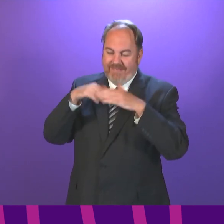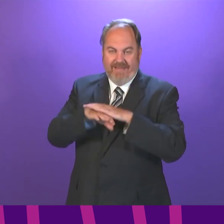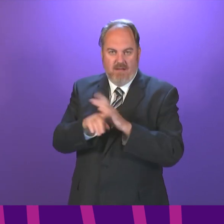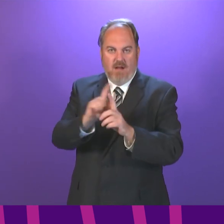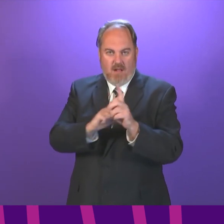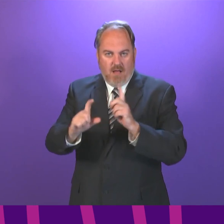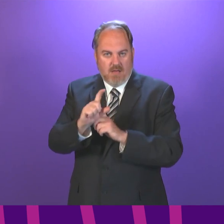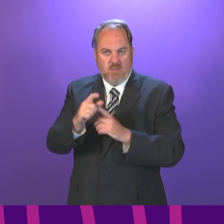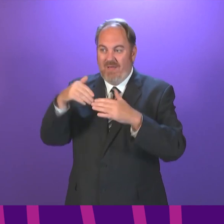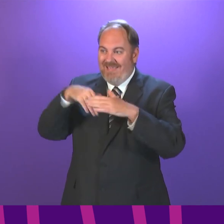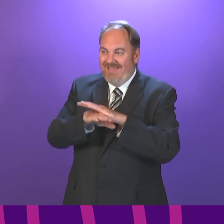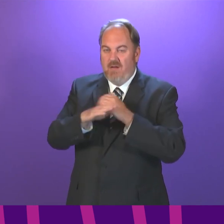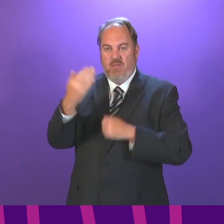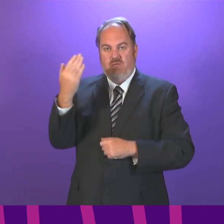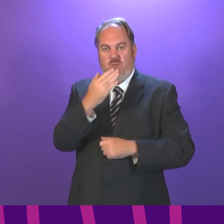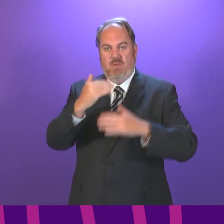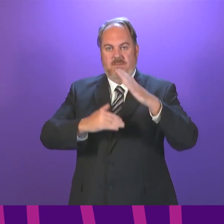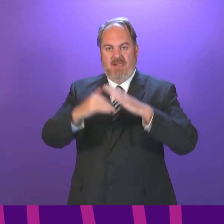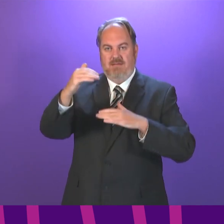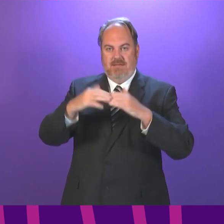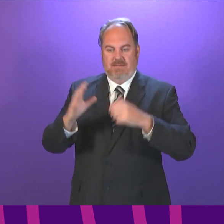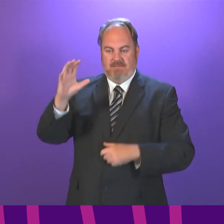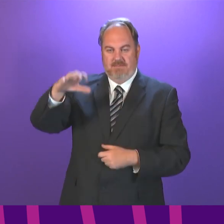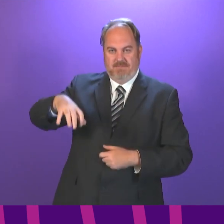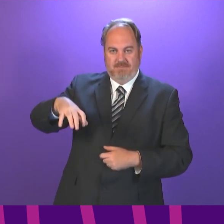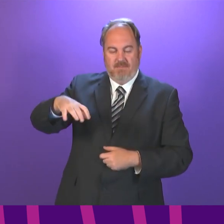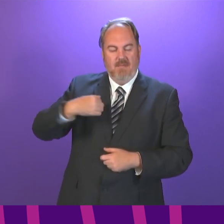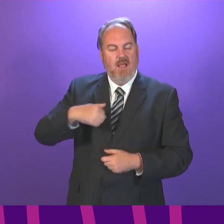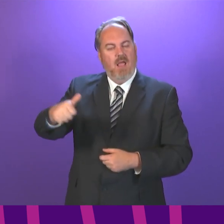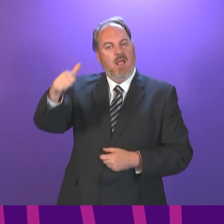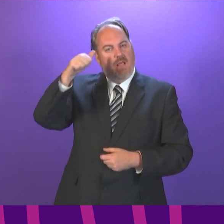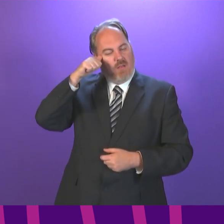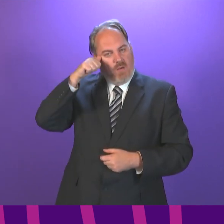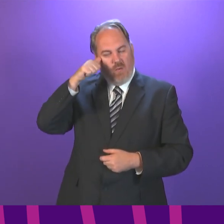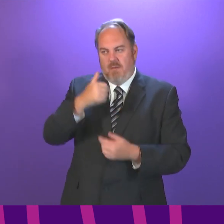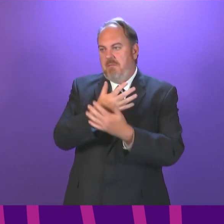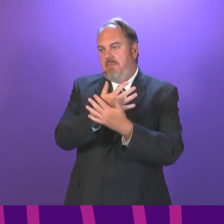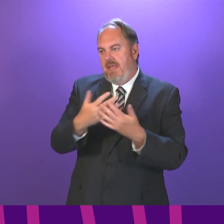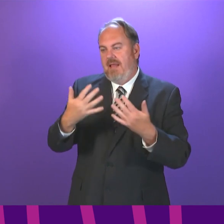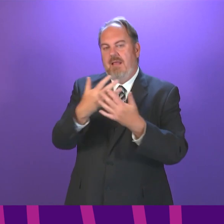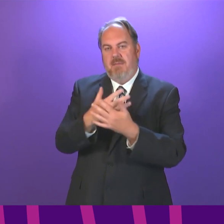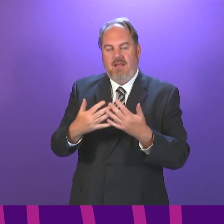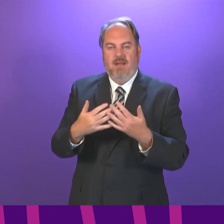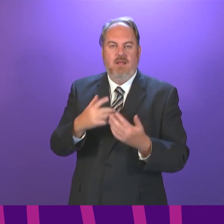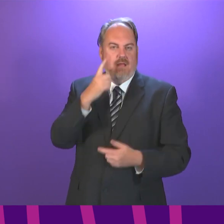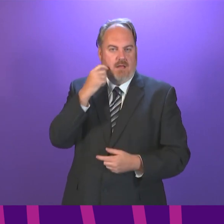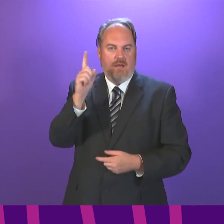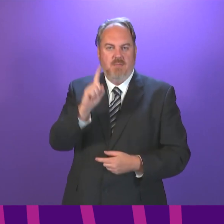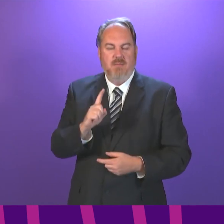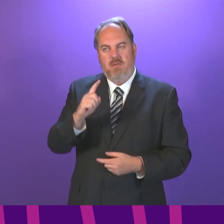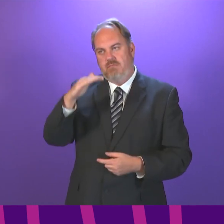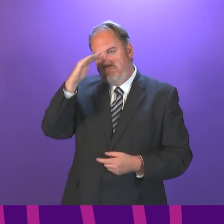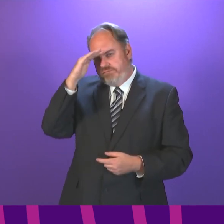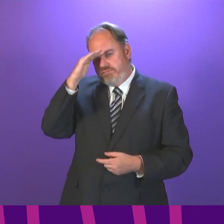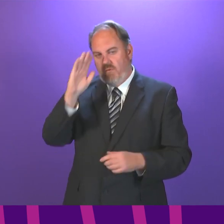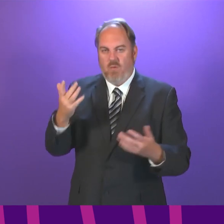while inside school buildings. I am acutely aware that many, many young people find this really difficult, and so it will